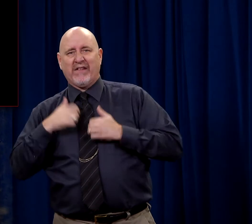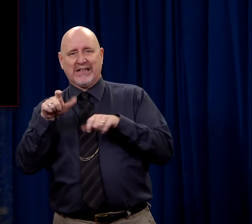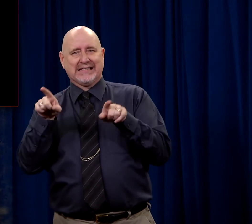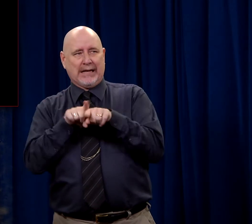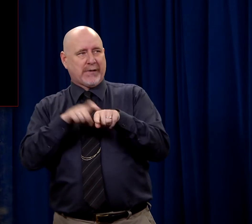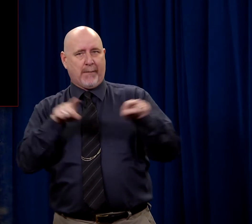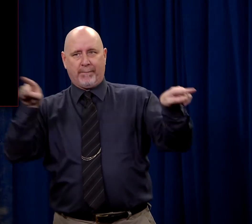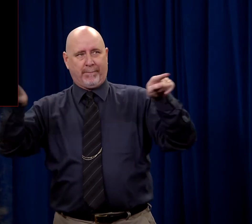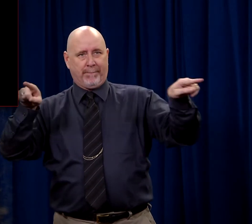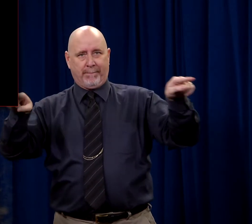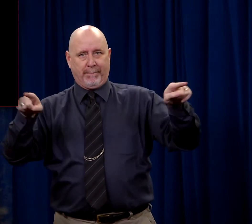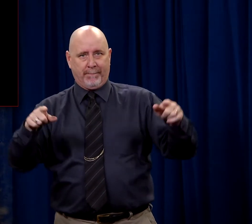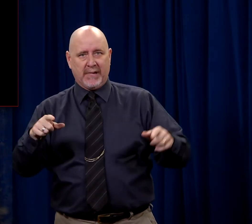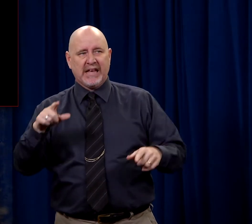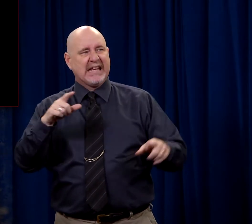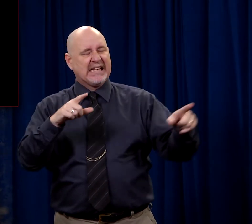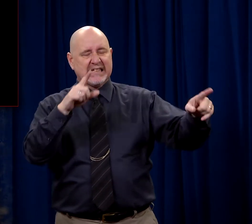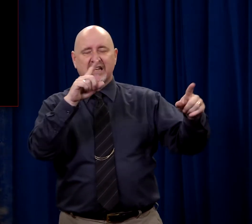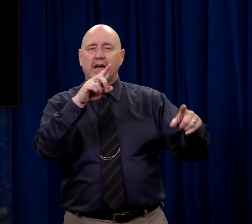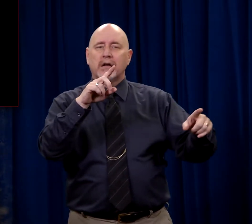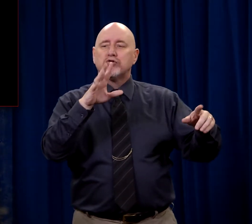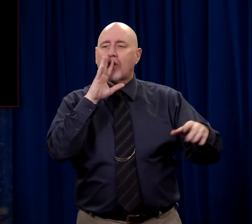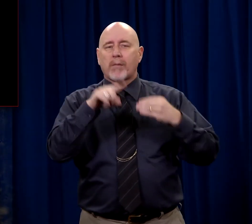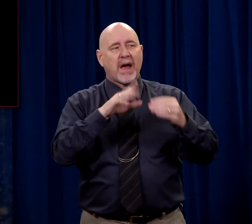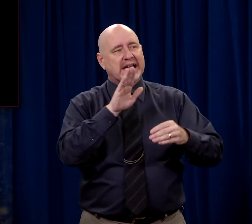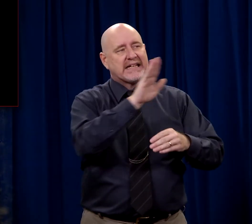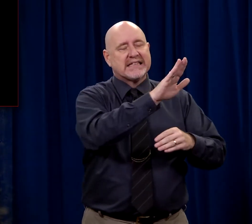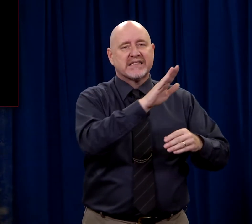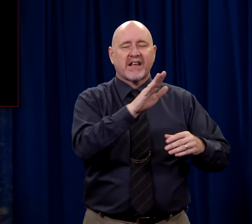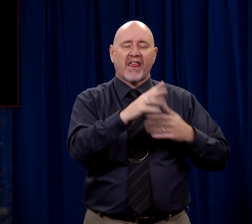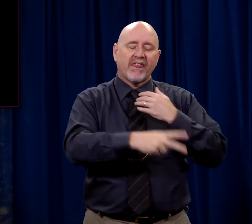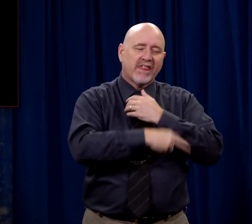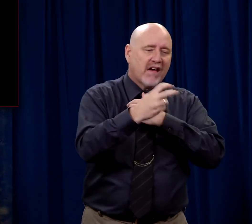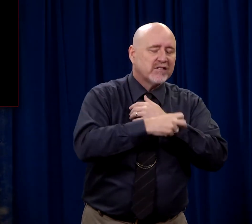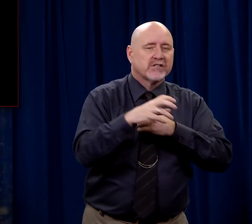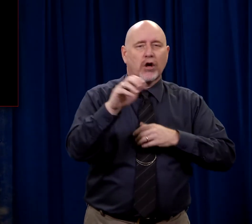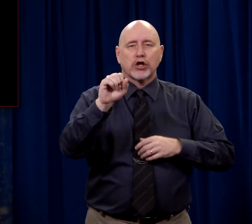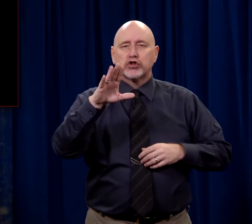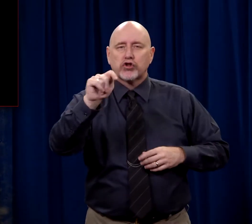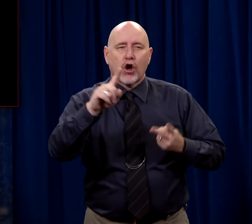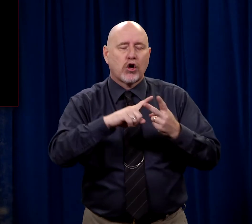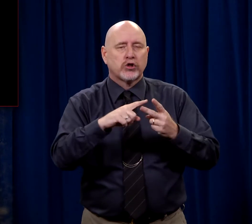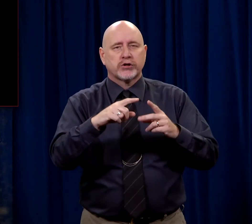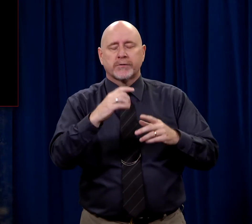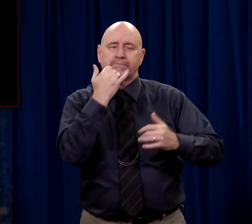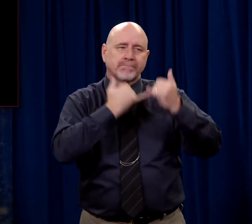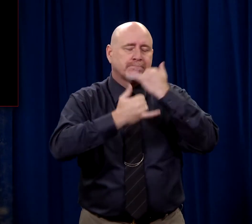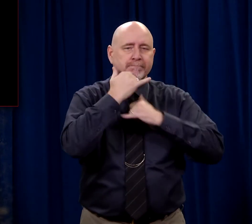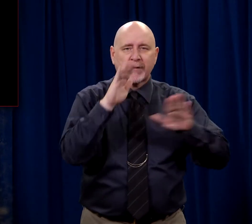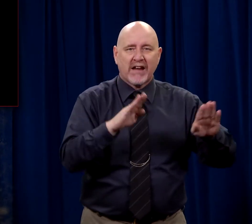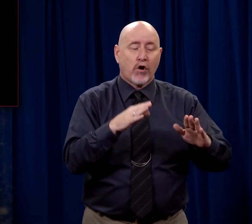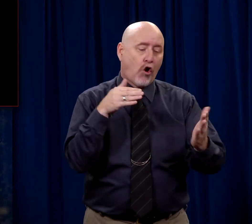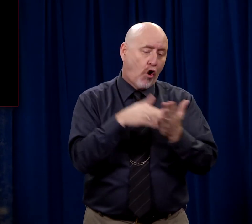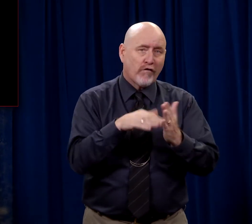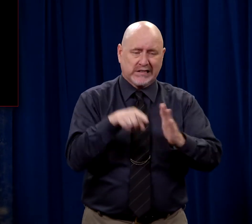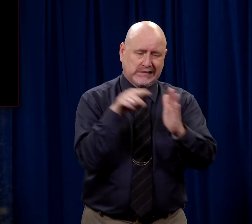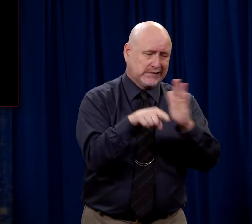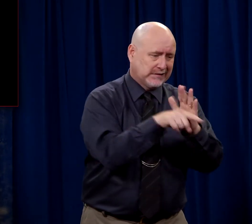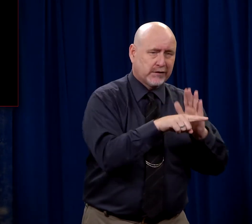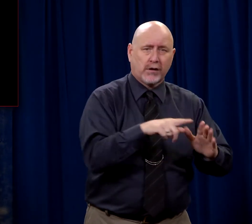Pilate's vanility, his violence, his thefts, his assaults, his abusive behavior, his frequent executions of